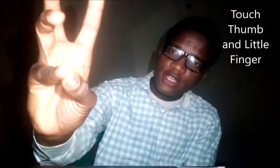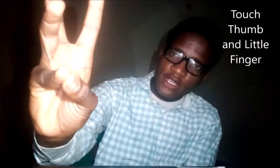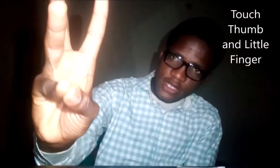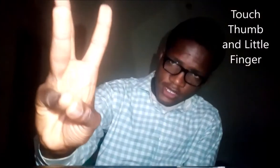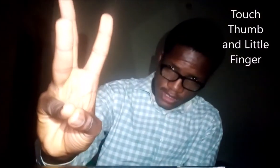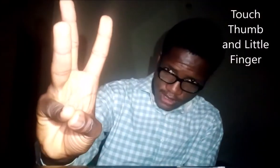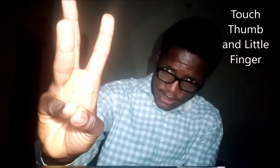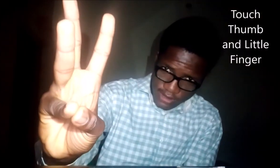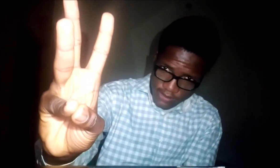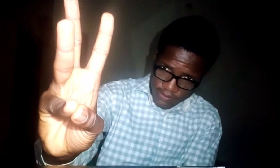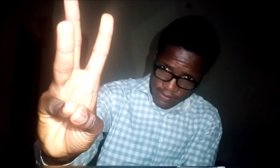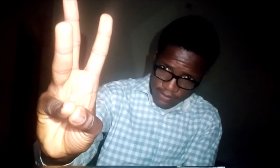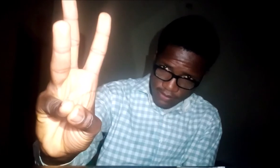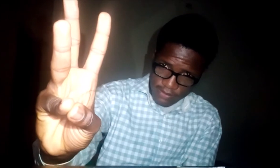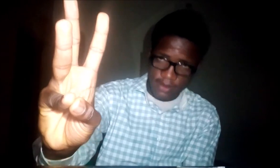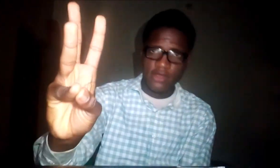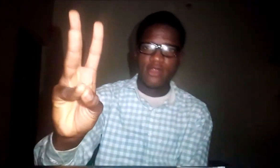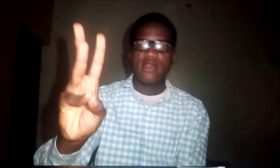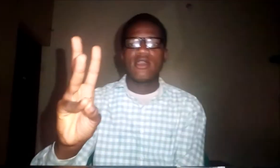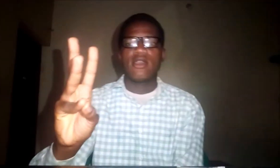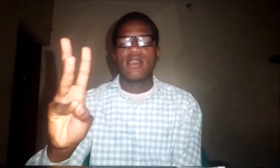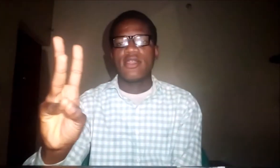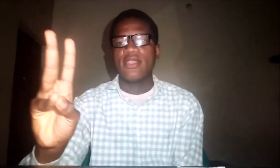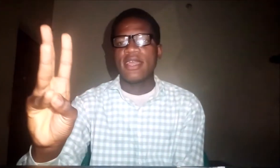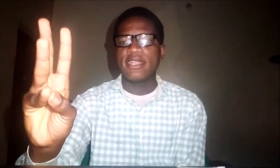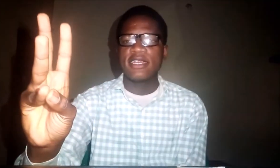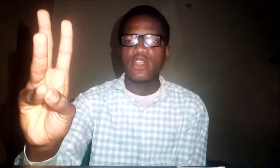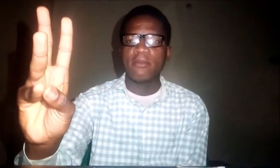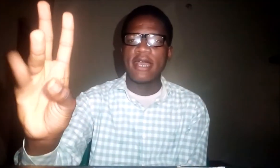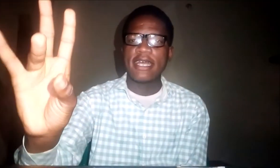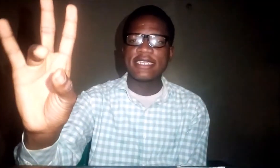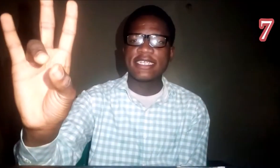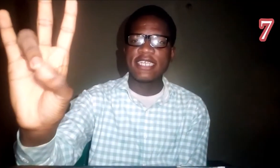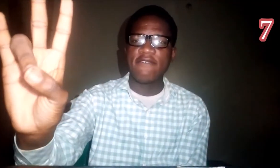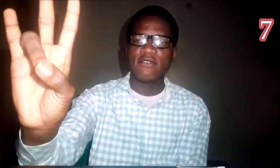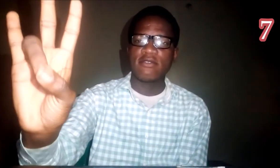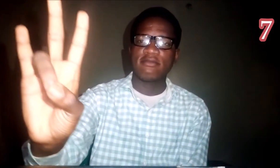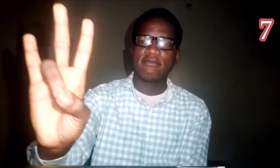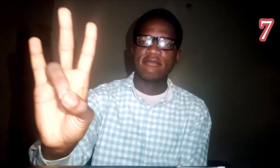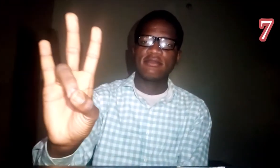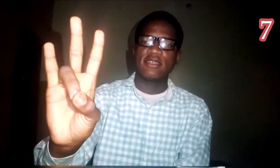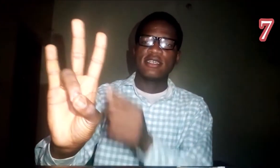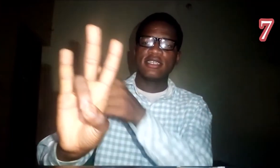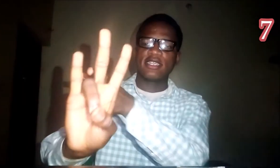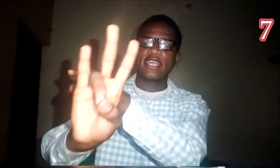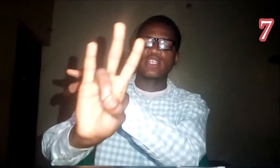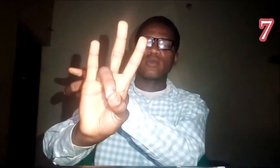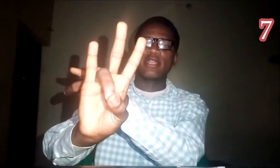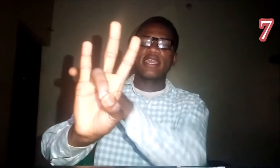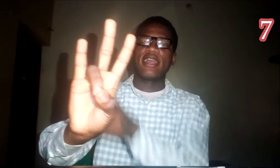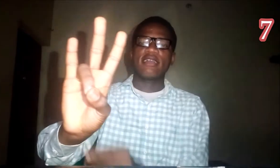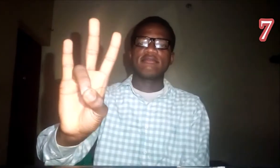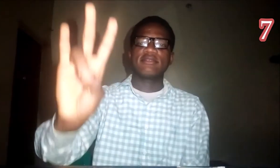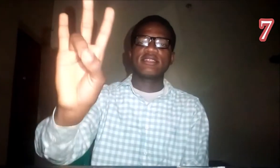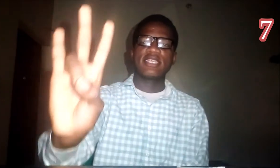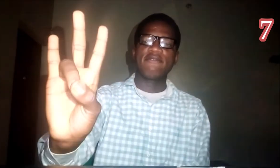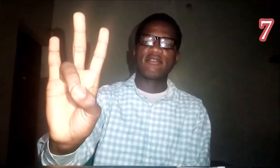Six. Then number seven. The next one here. Seven.